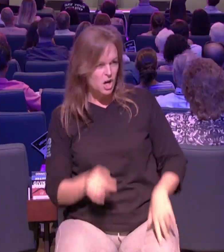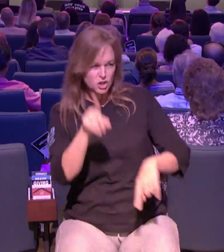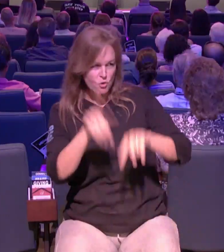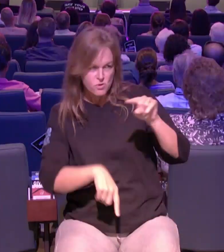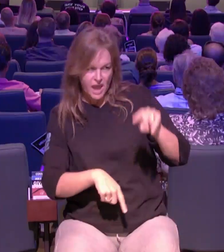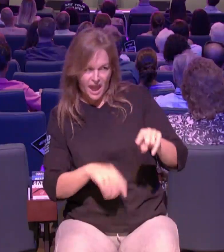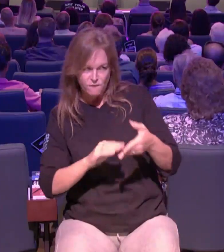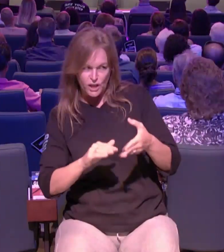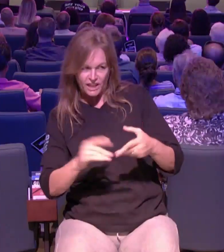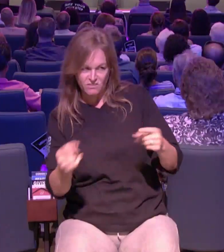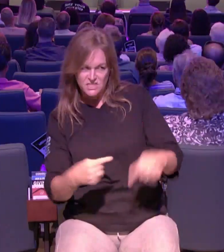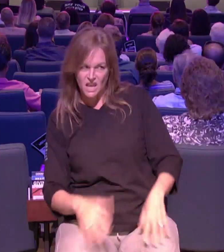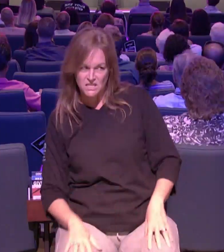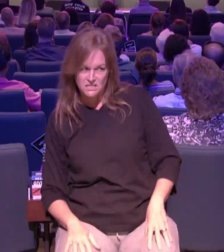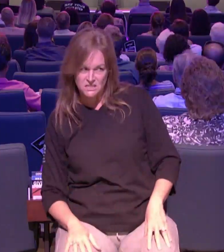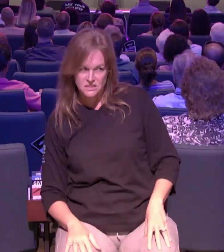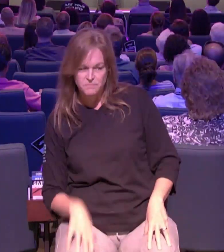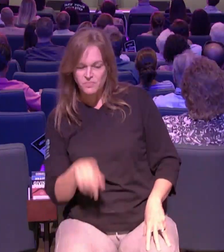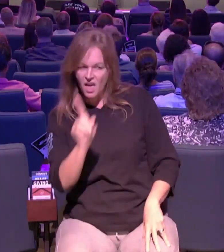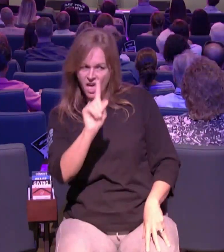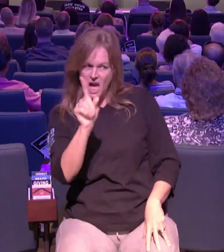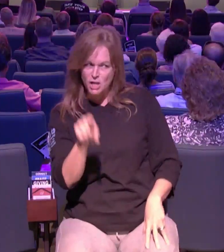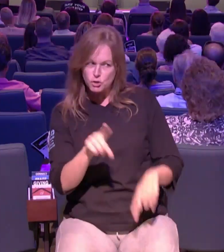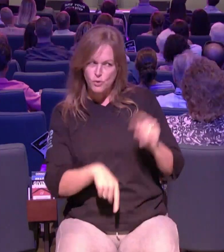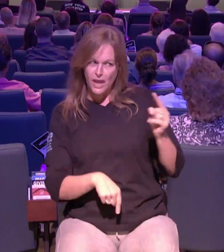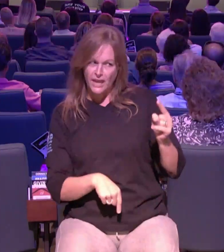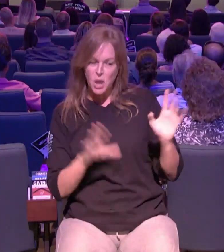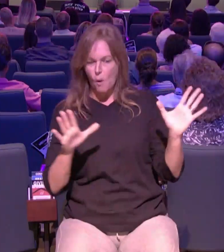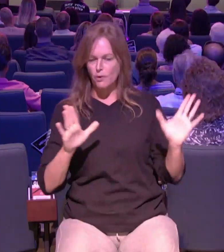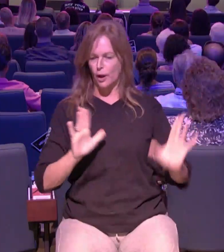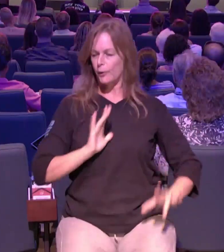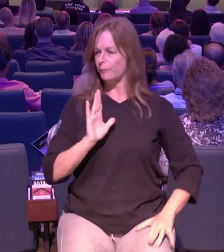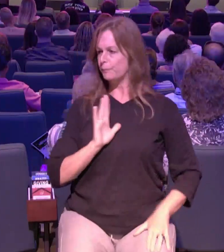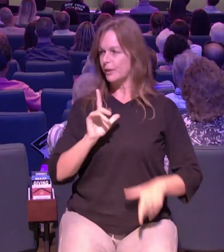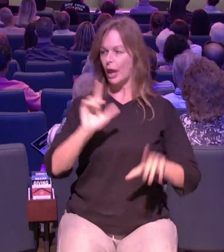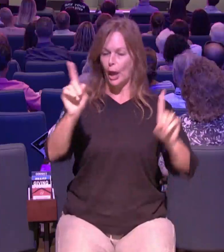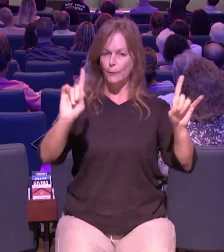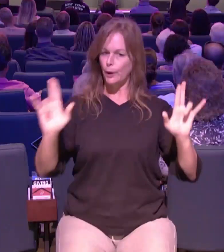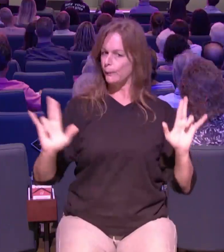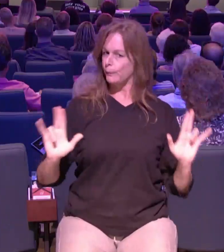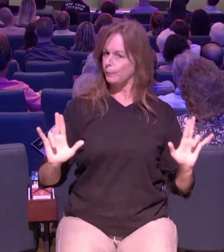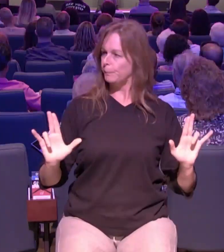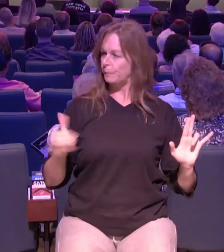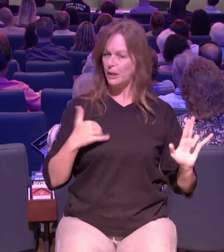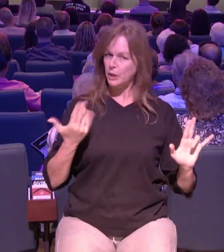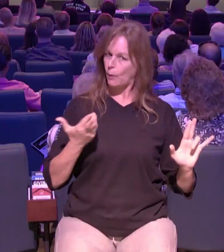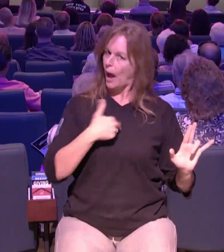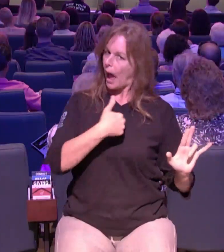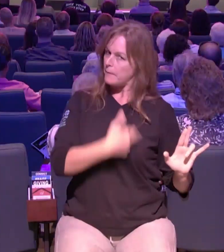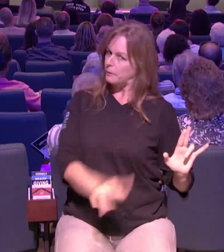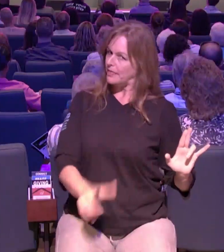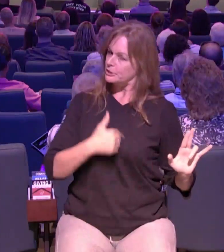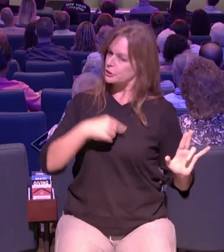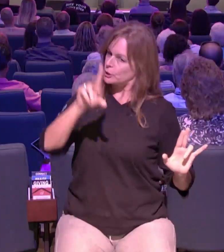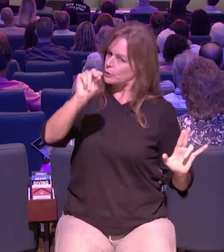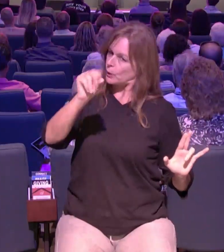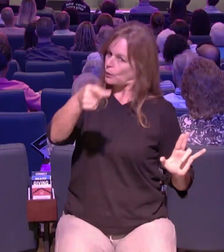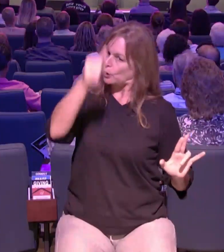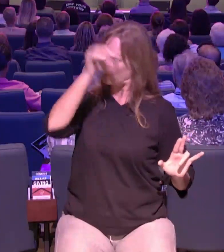church that way we never i don't know if i agree with that style of worship everybody hopping around and why is why is that guy down front going whoa i don't know what i